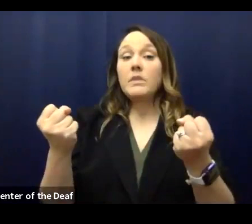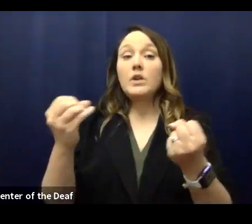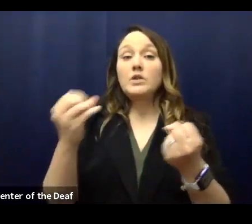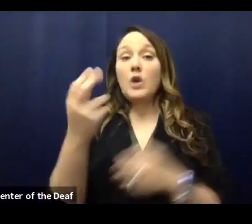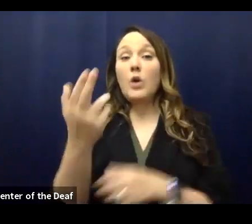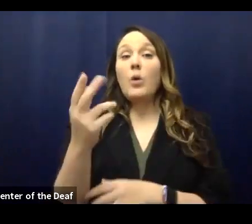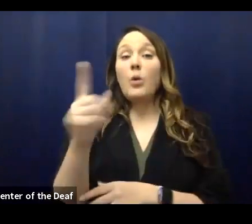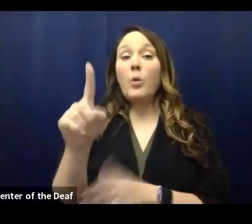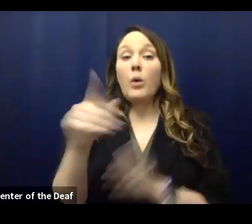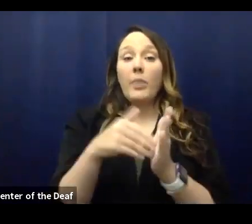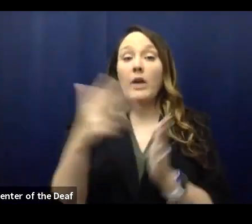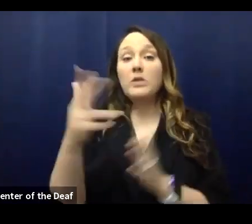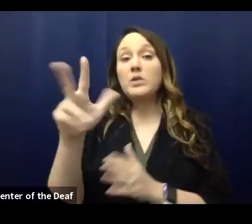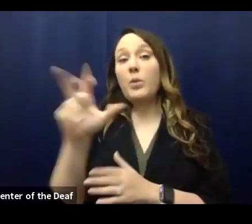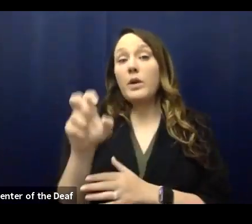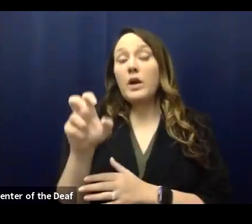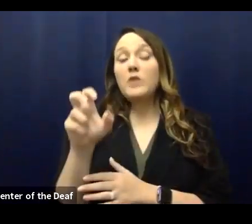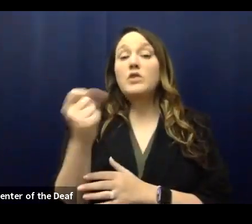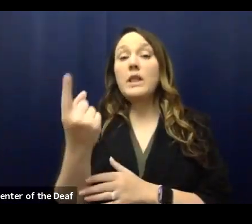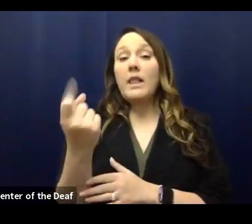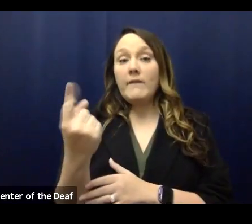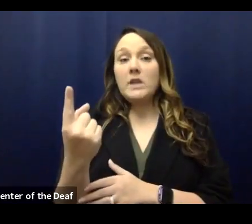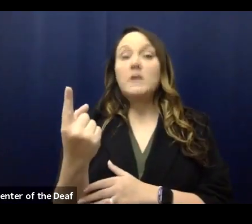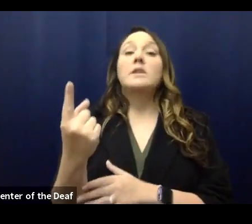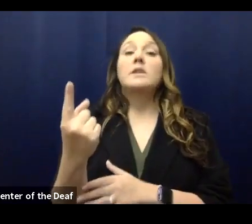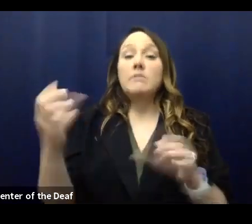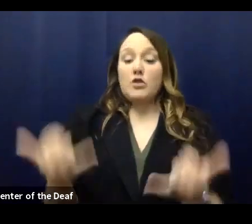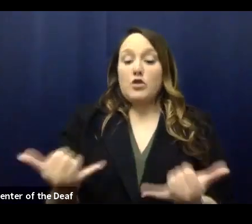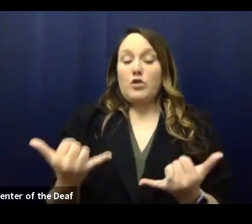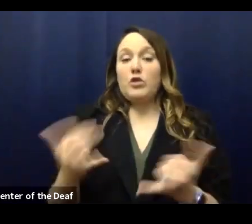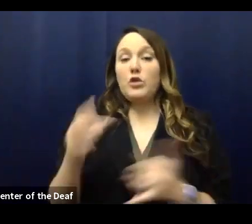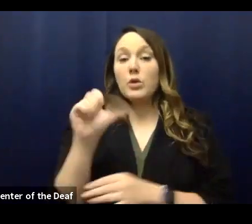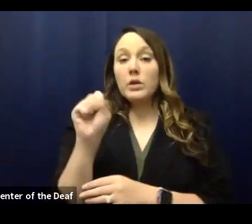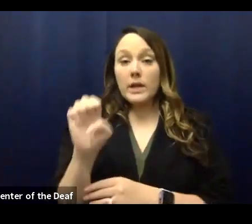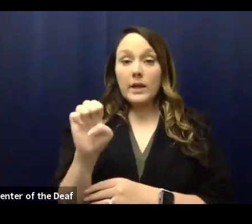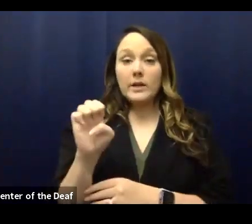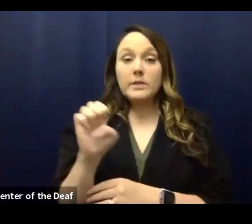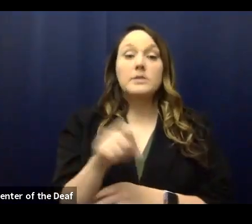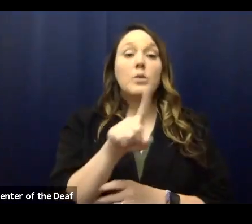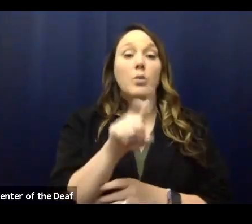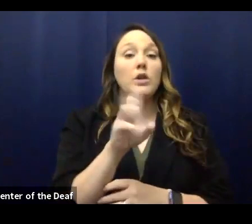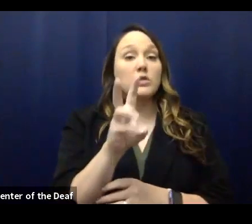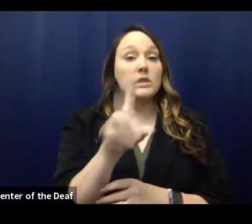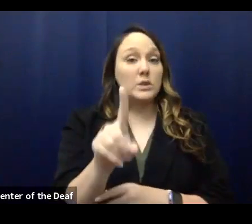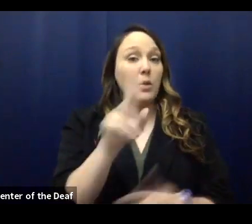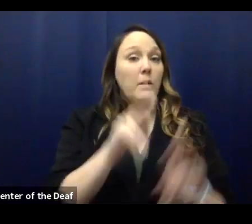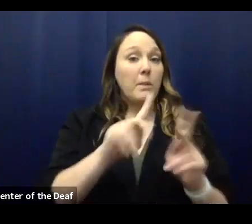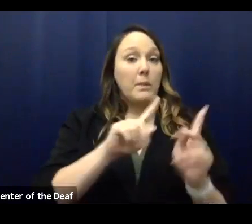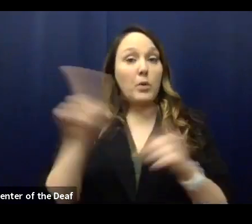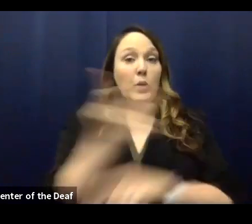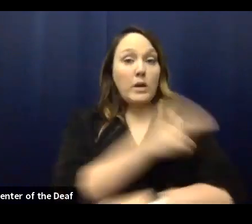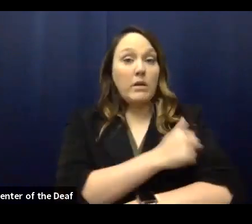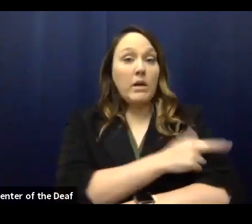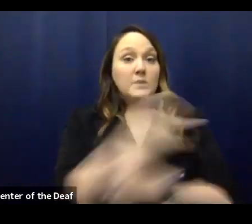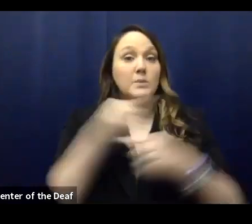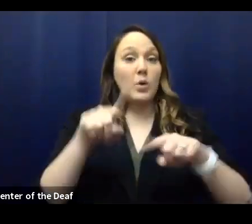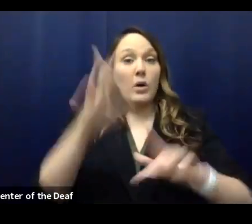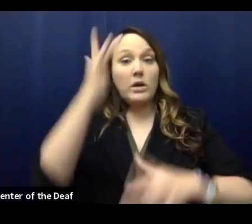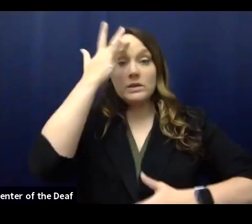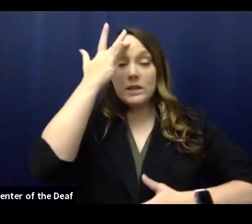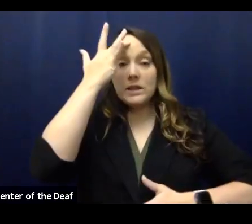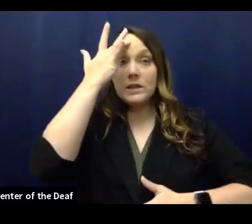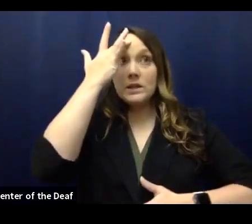,311 active cases. 161 individuals have been hospitalized at some point in their illness.